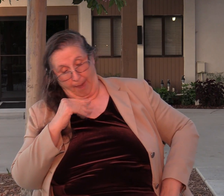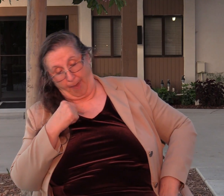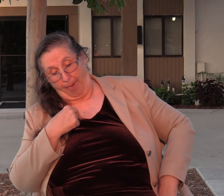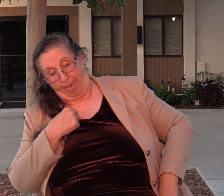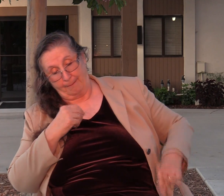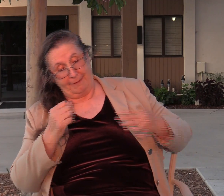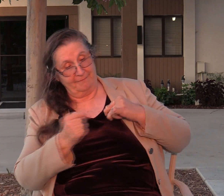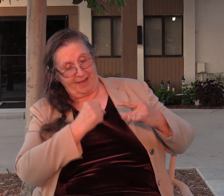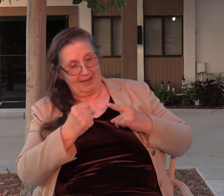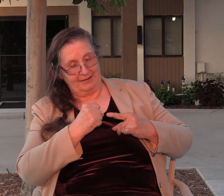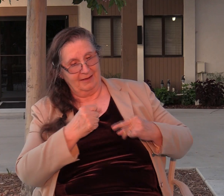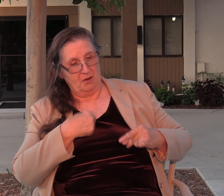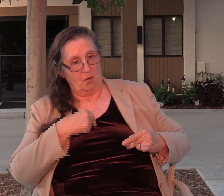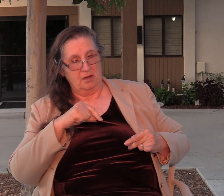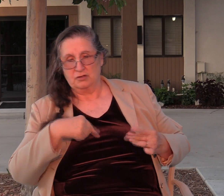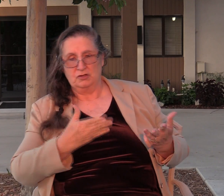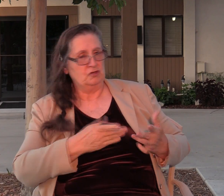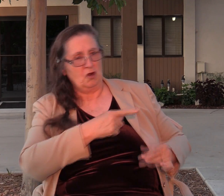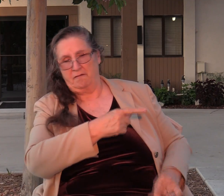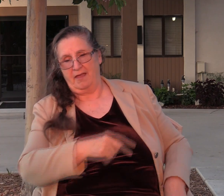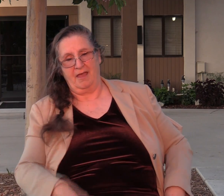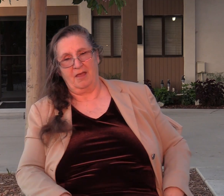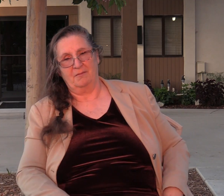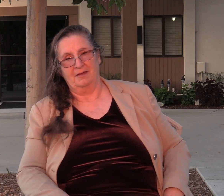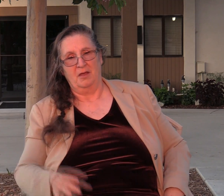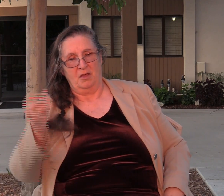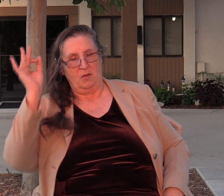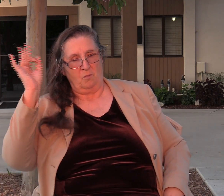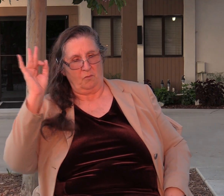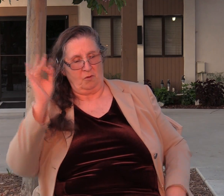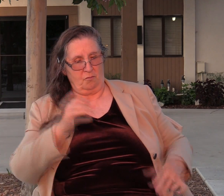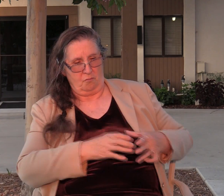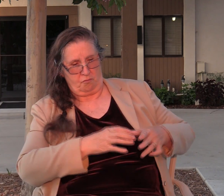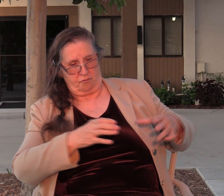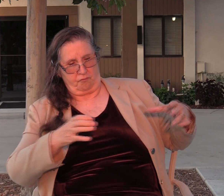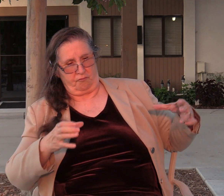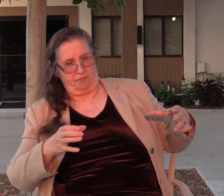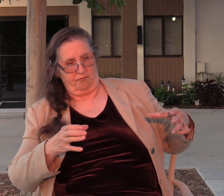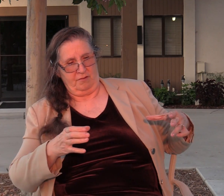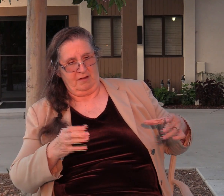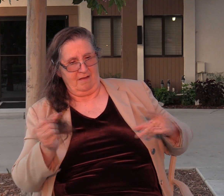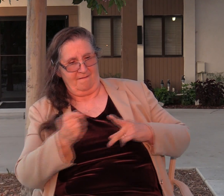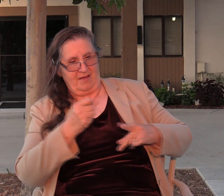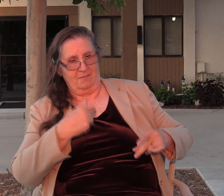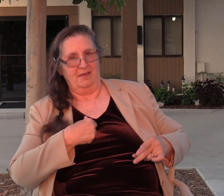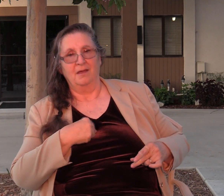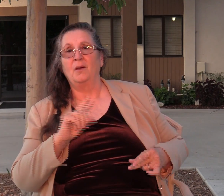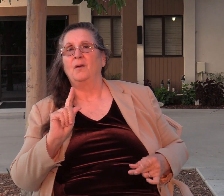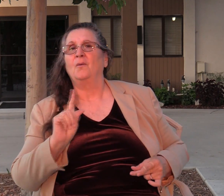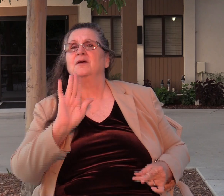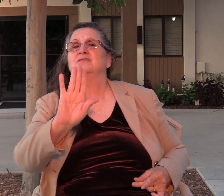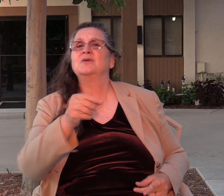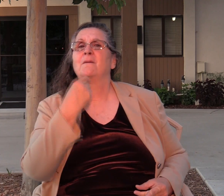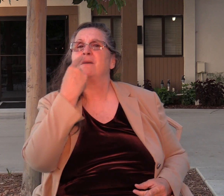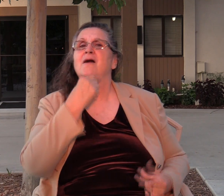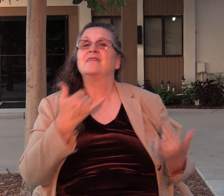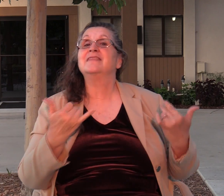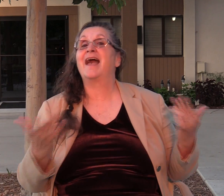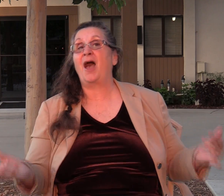saying we shouldn't serve him and increase your army and come fight me, he says, Where's your mouth now? Because there he is.